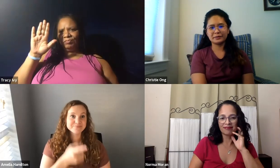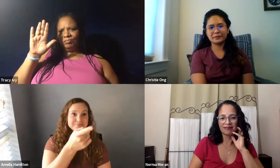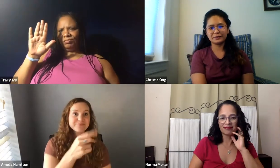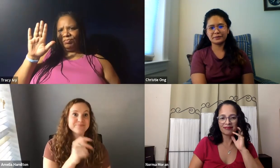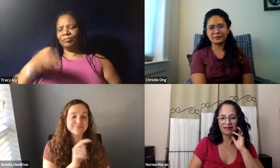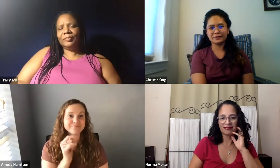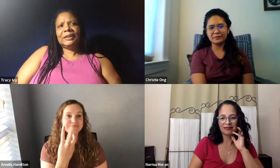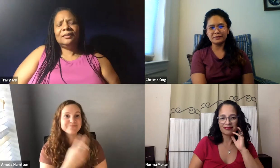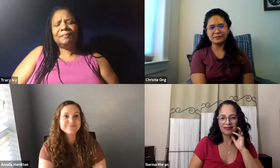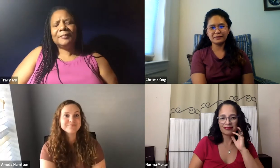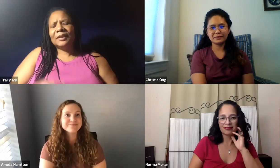This is Tracy. I'll take that one.